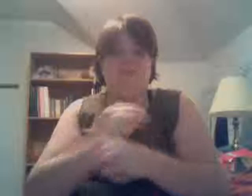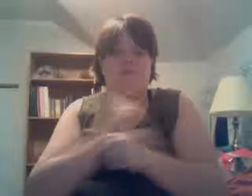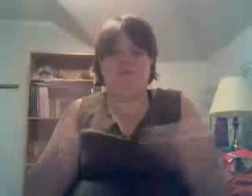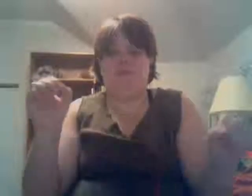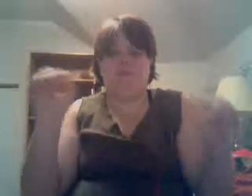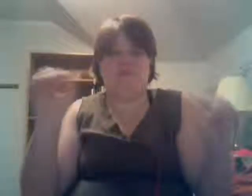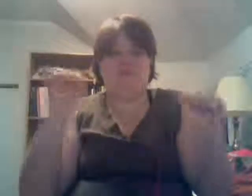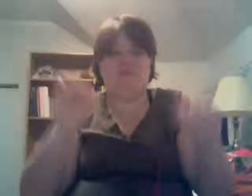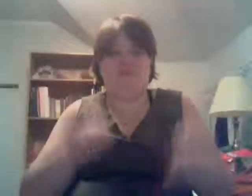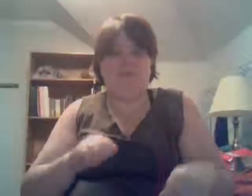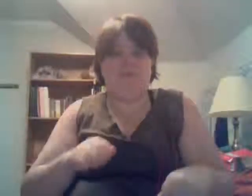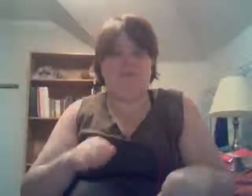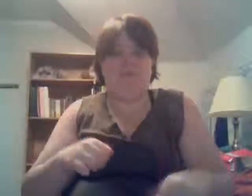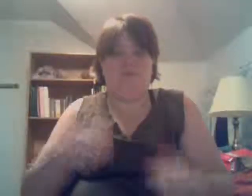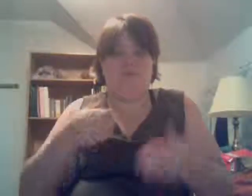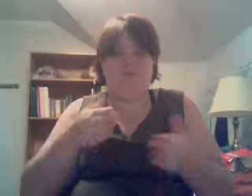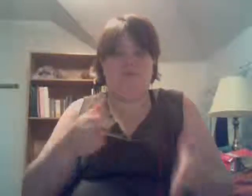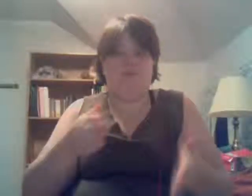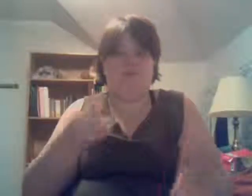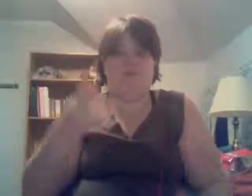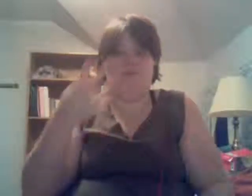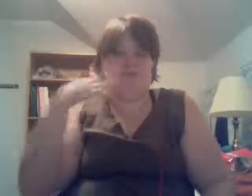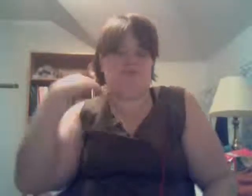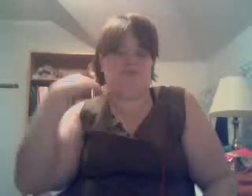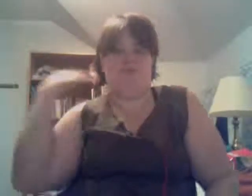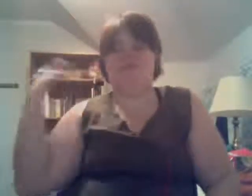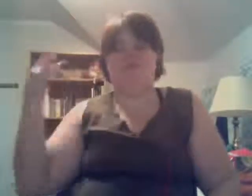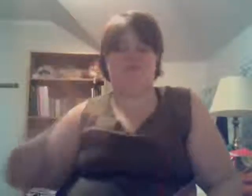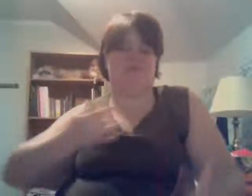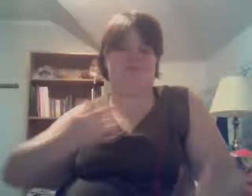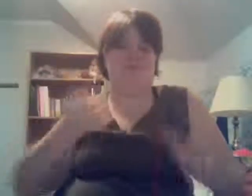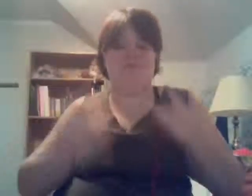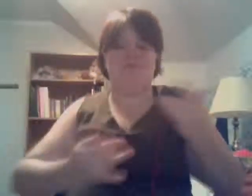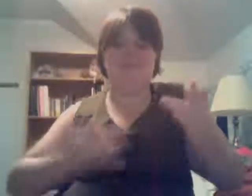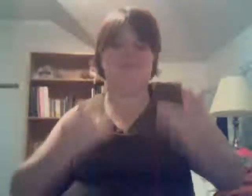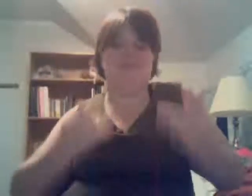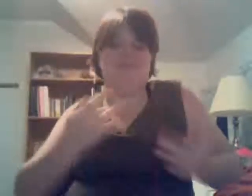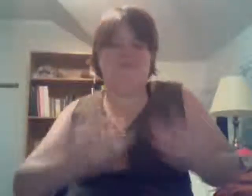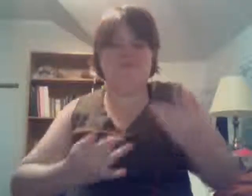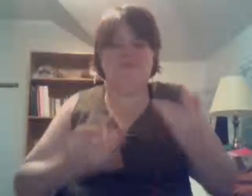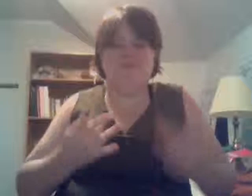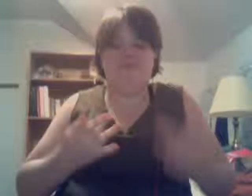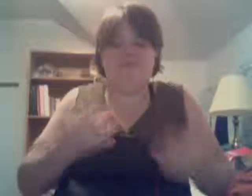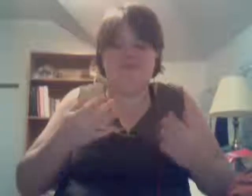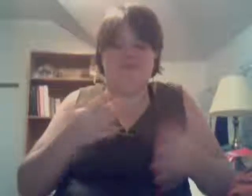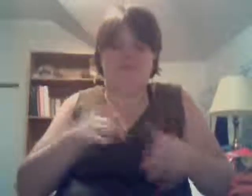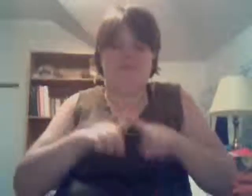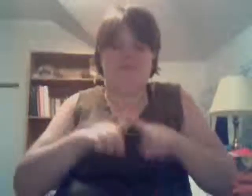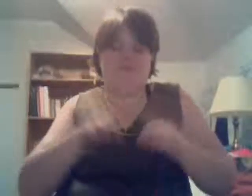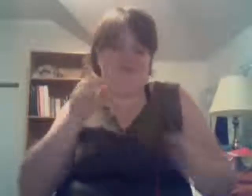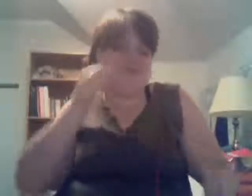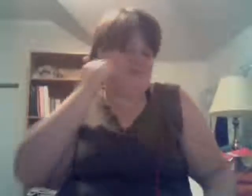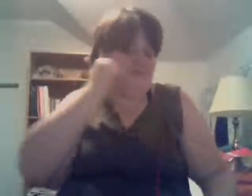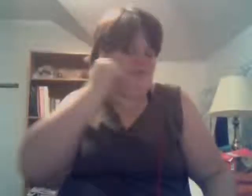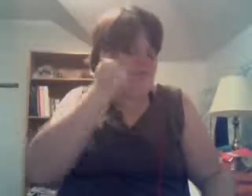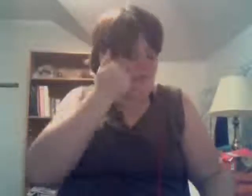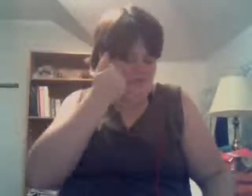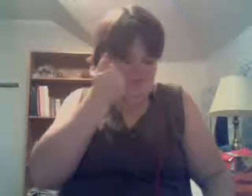up my world like nobody else The way that you flip your hair gets me overwhelmed But when you smile